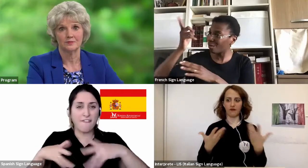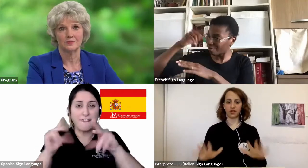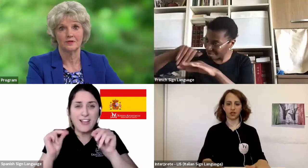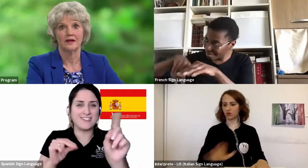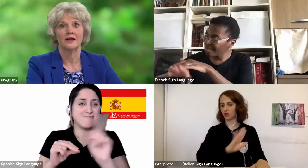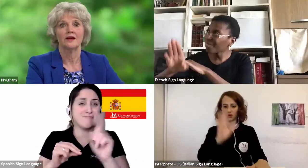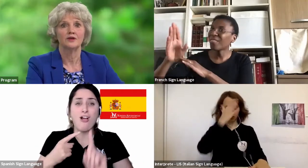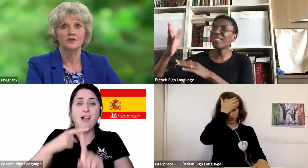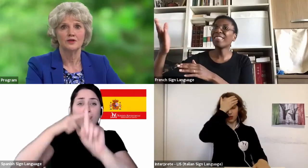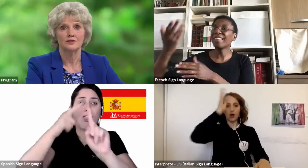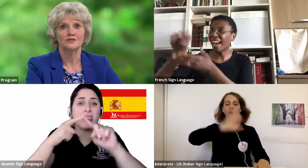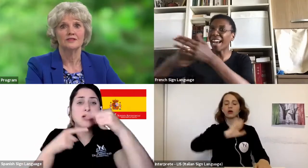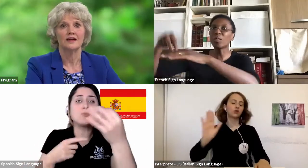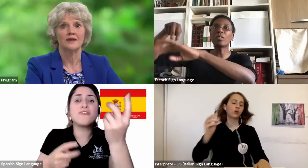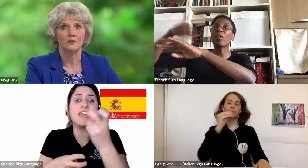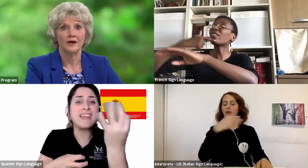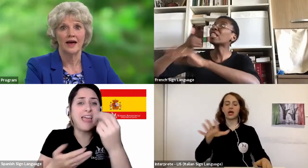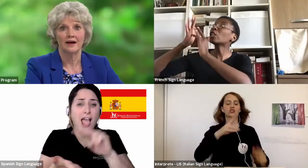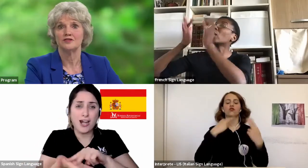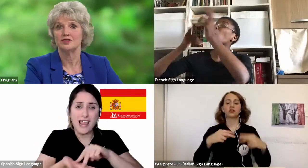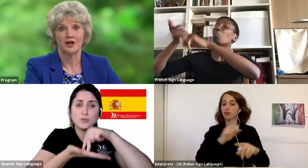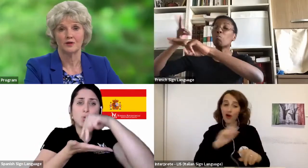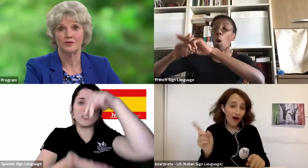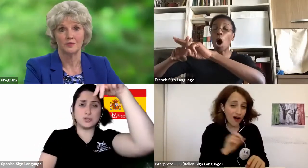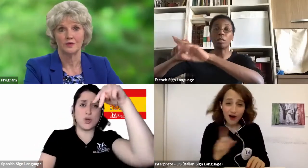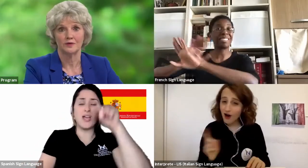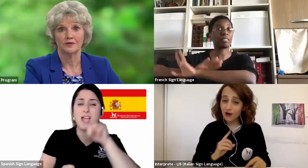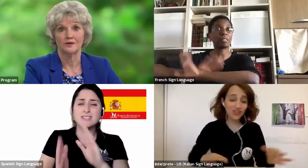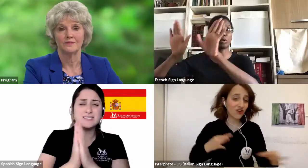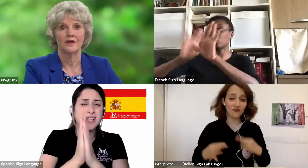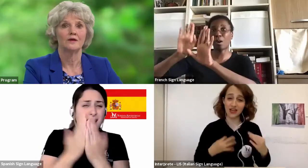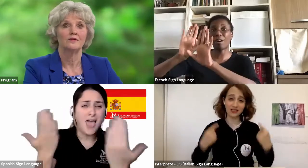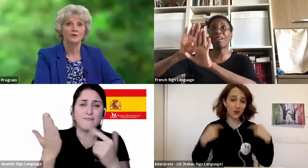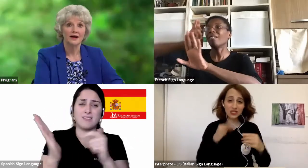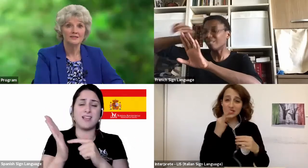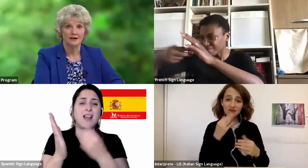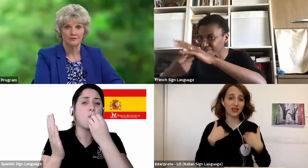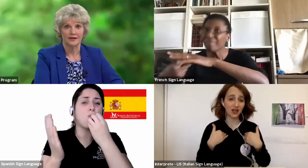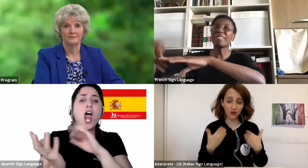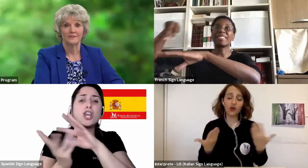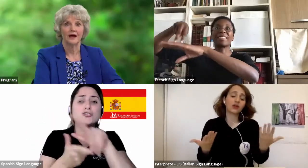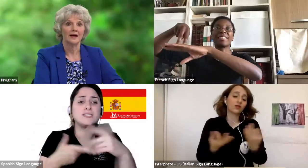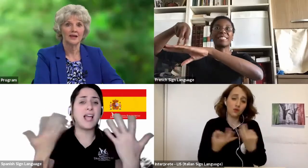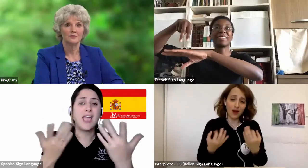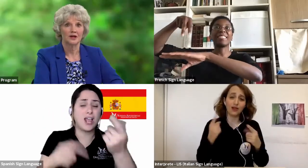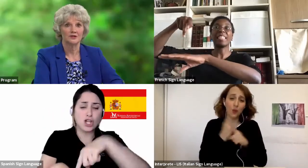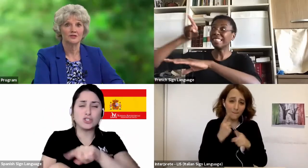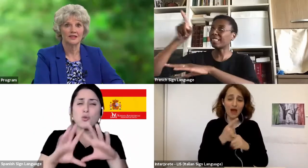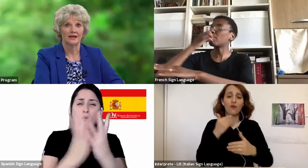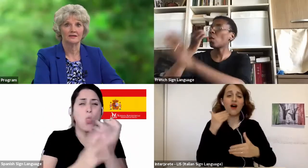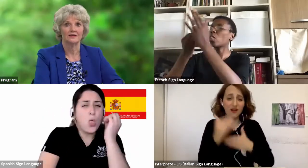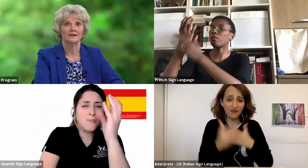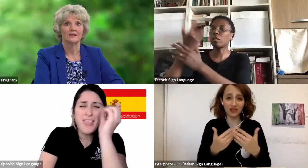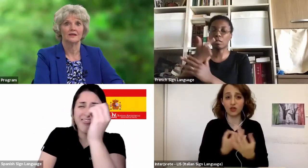the gospel, the good news that we have to share with the world. Through my suffering, I came to